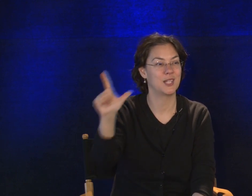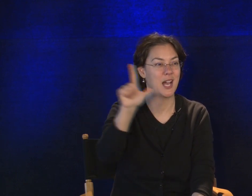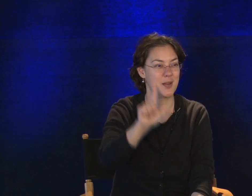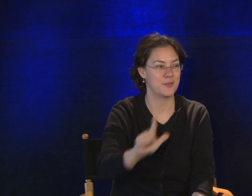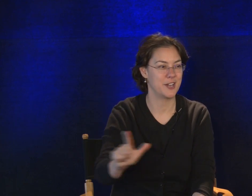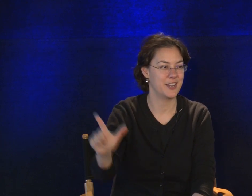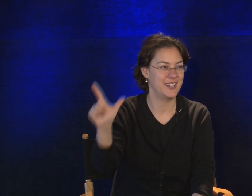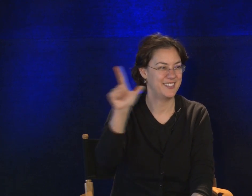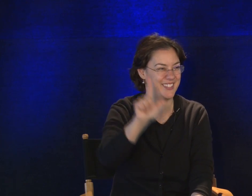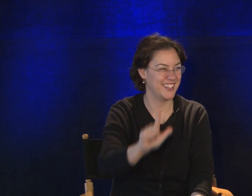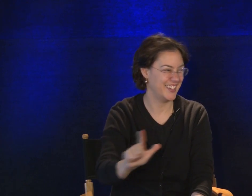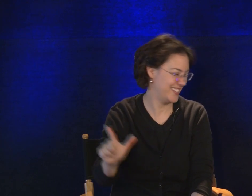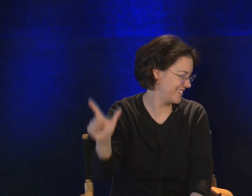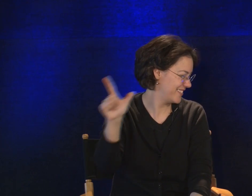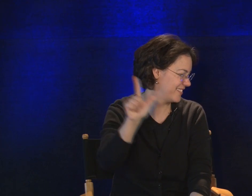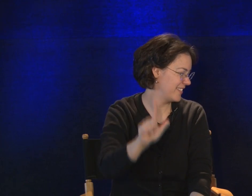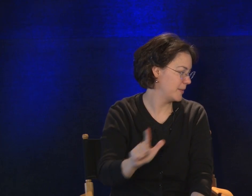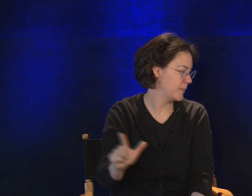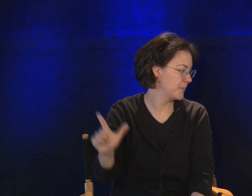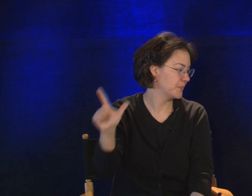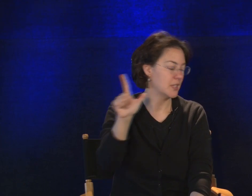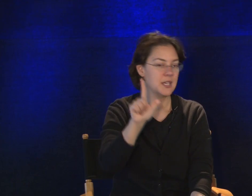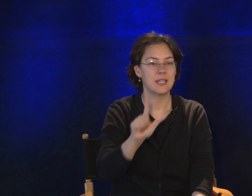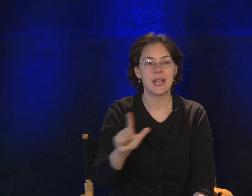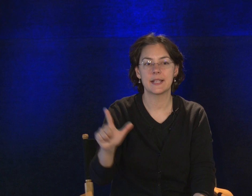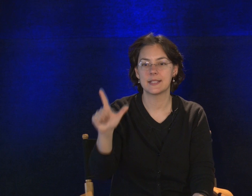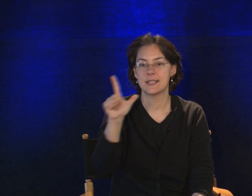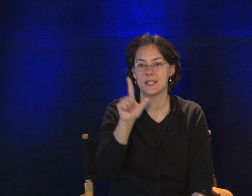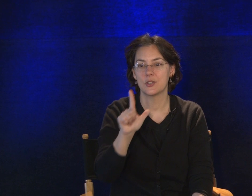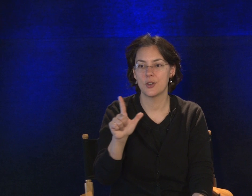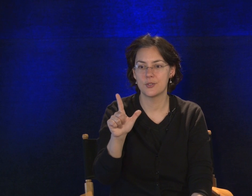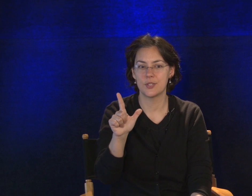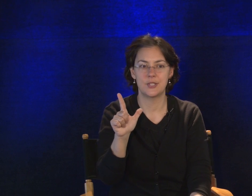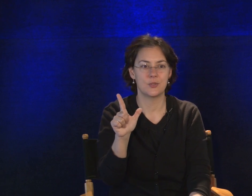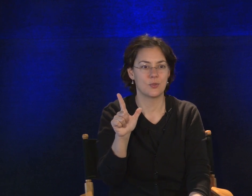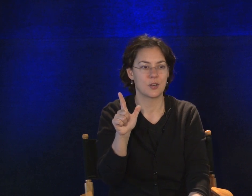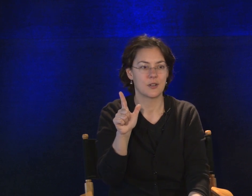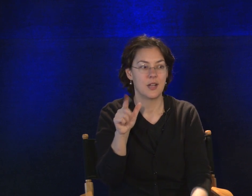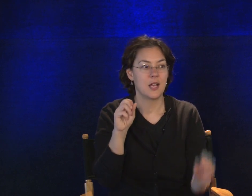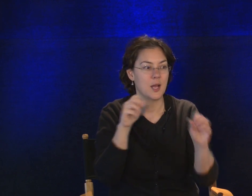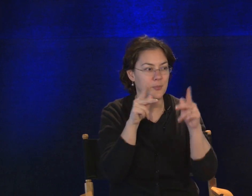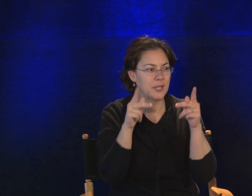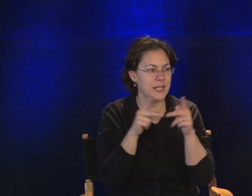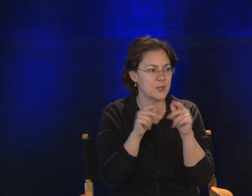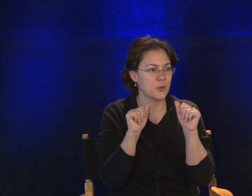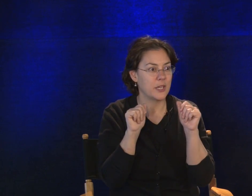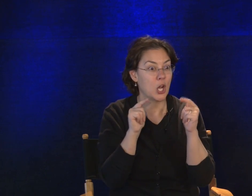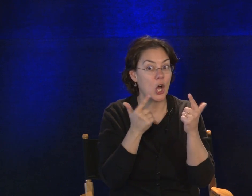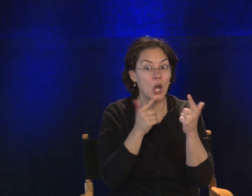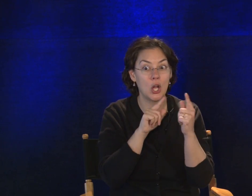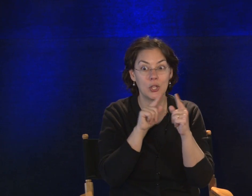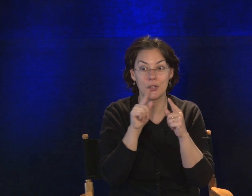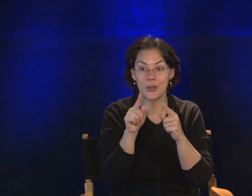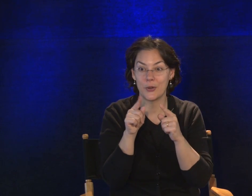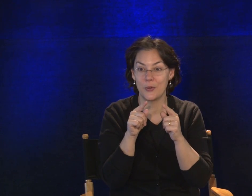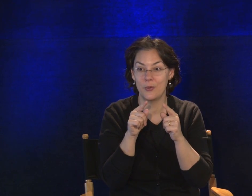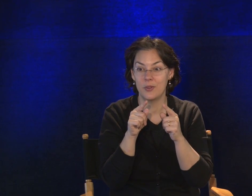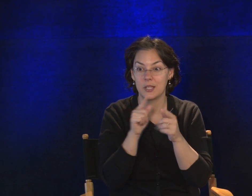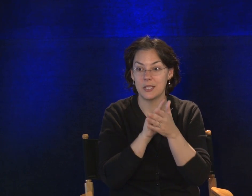Library. Good. Next, grocery store. A place where we all go at